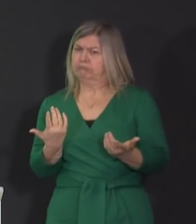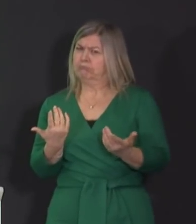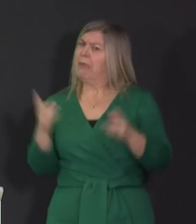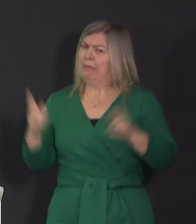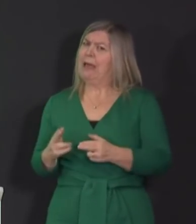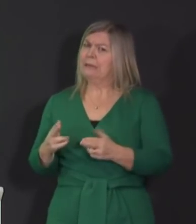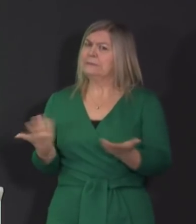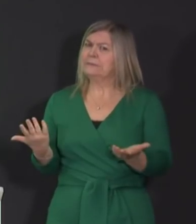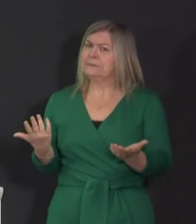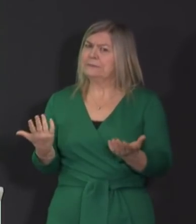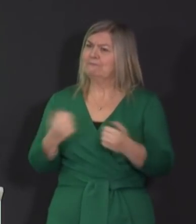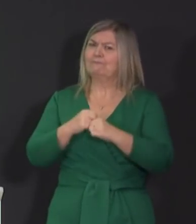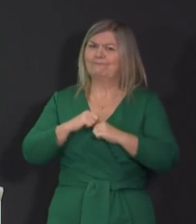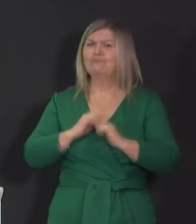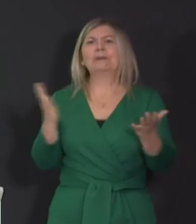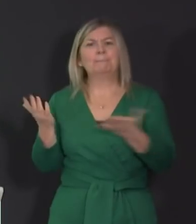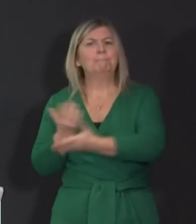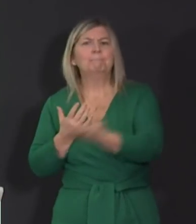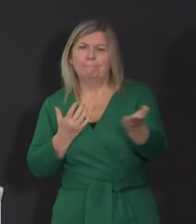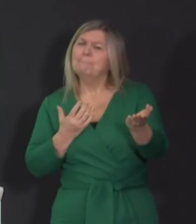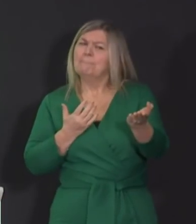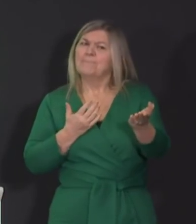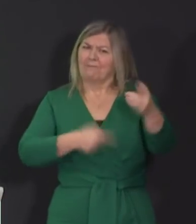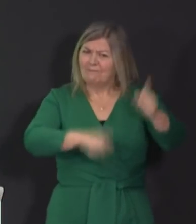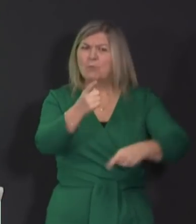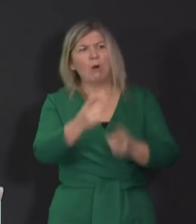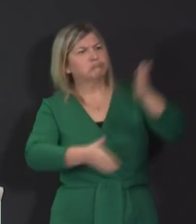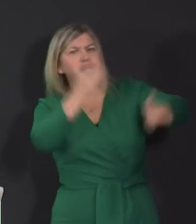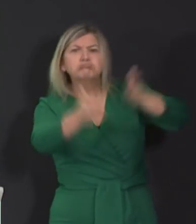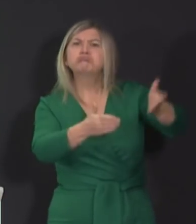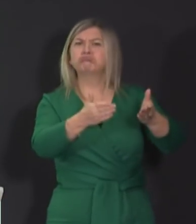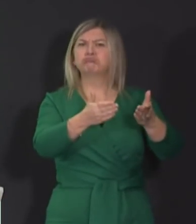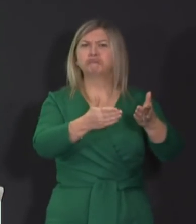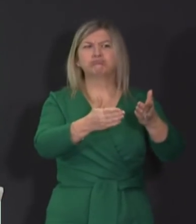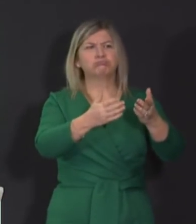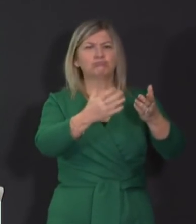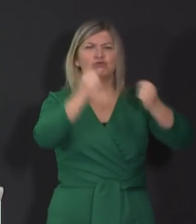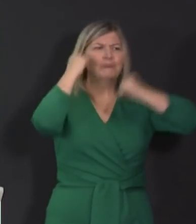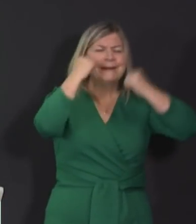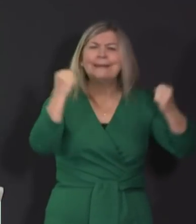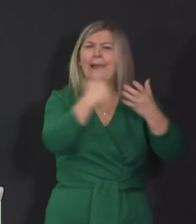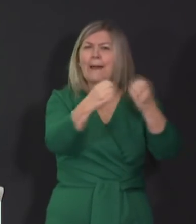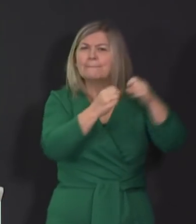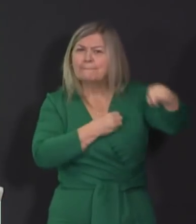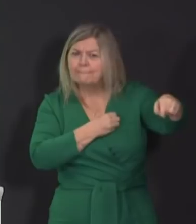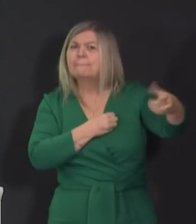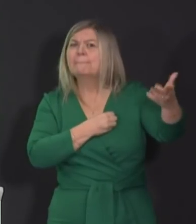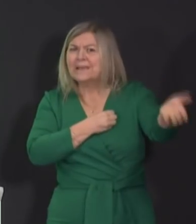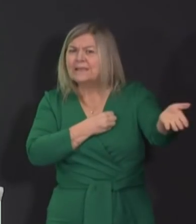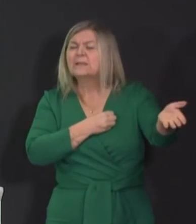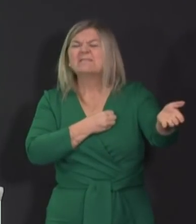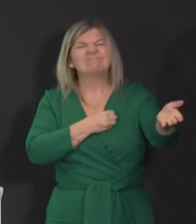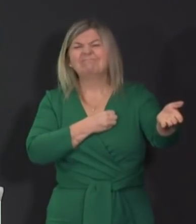the right to go to overseas training camps and be exempt from quarantine on return. And it is really vital,